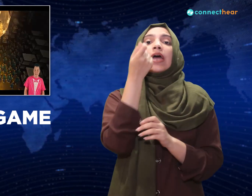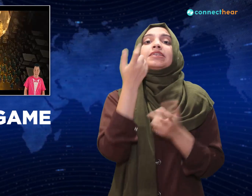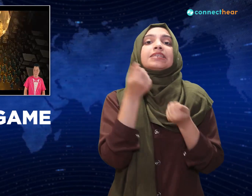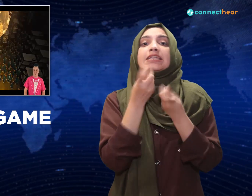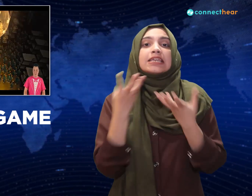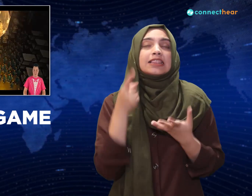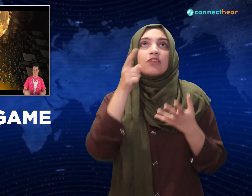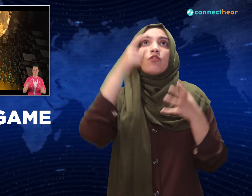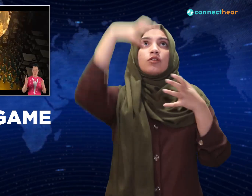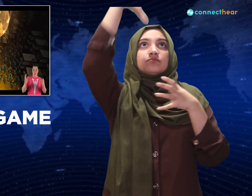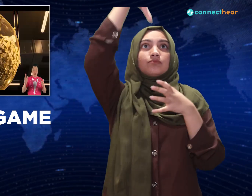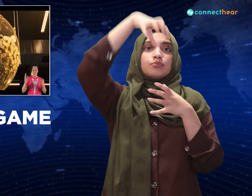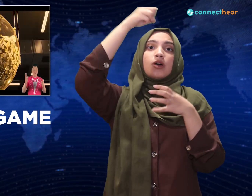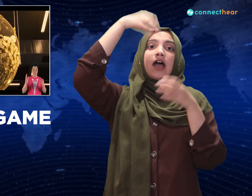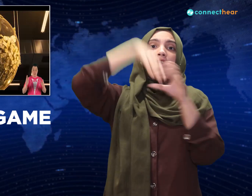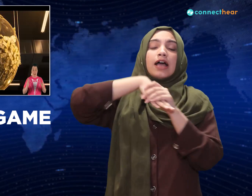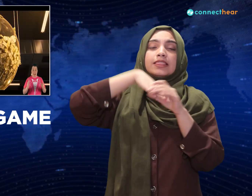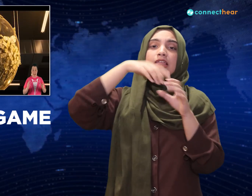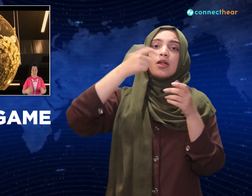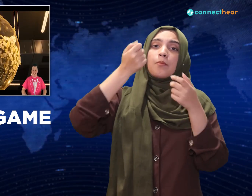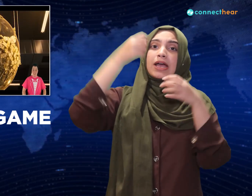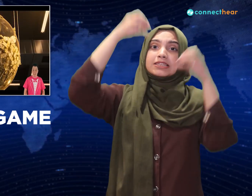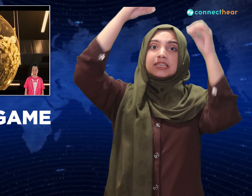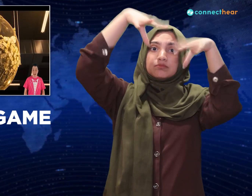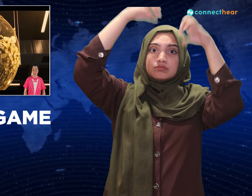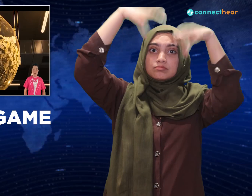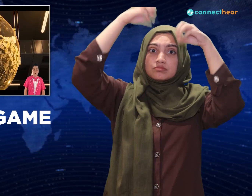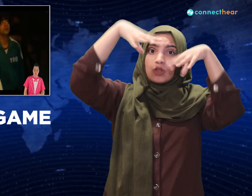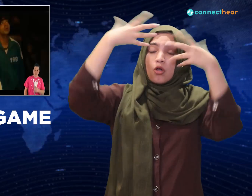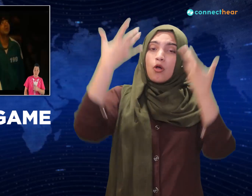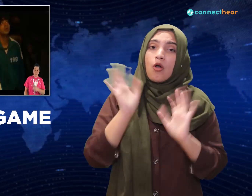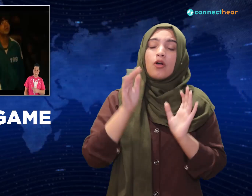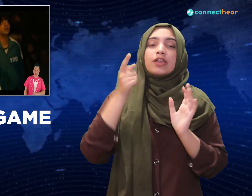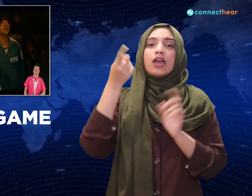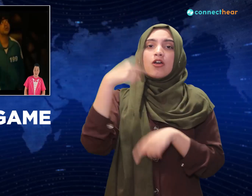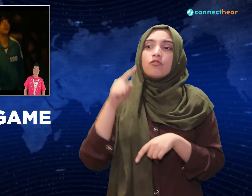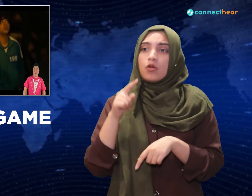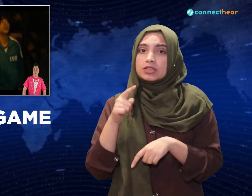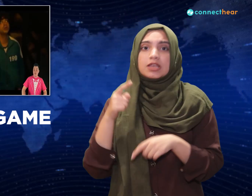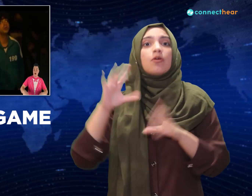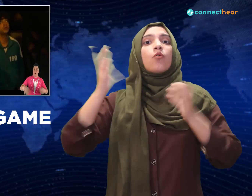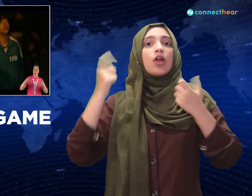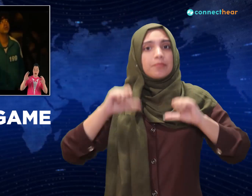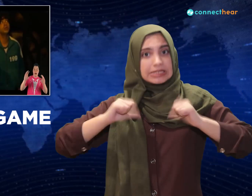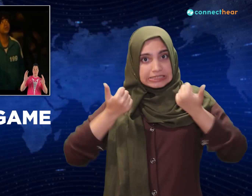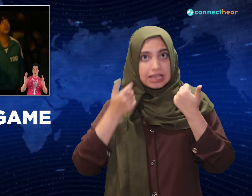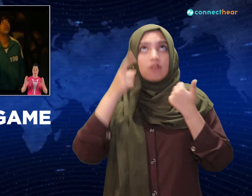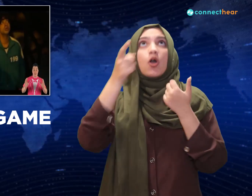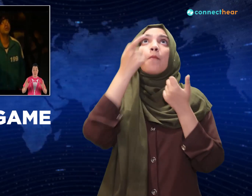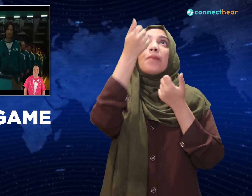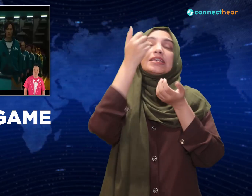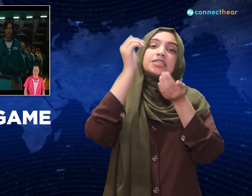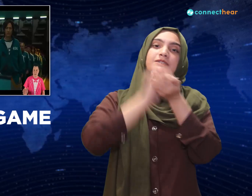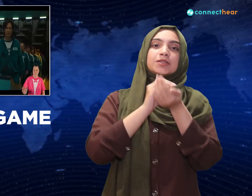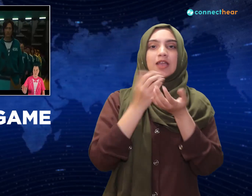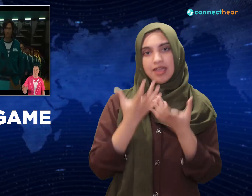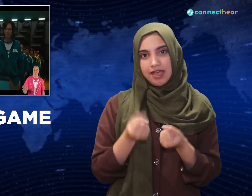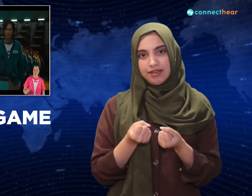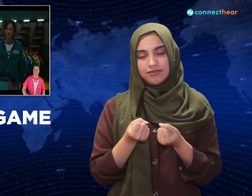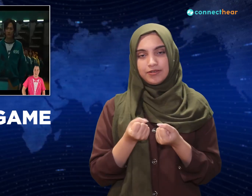it starts filling up with cash. Yeah winners get out of here with a lot of money. So they have the vote to end the